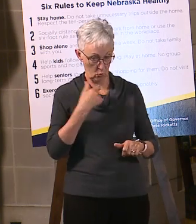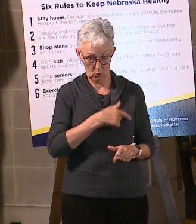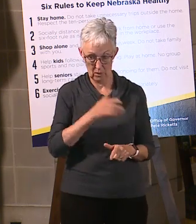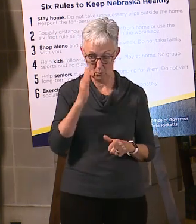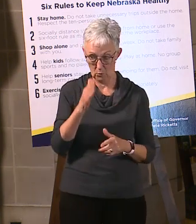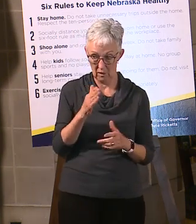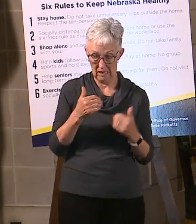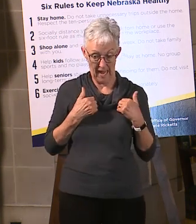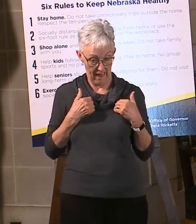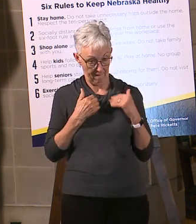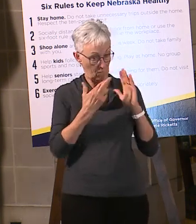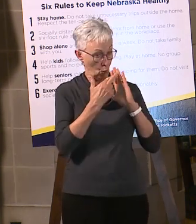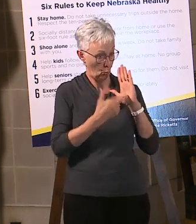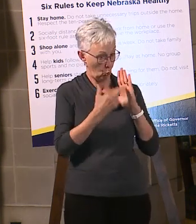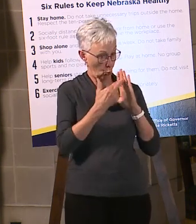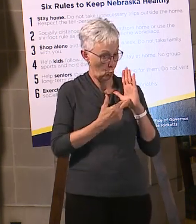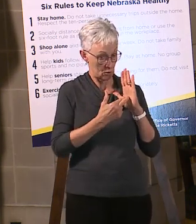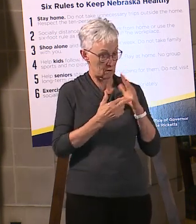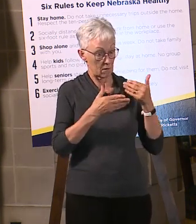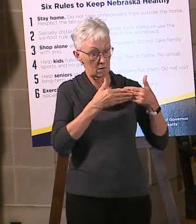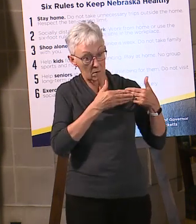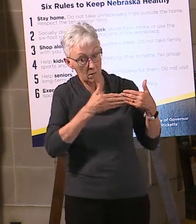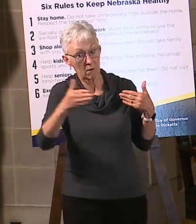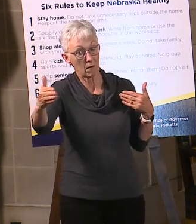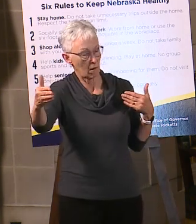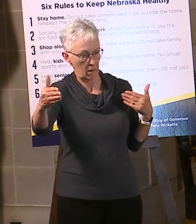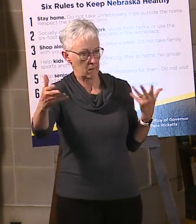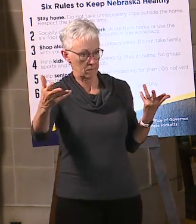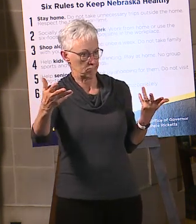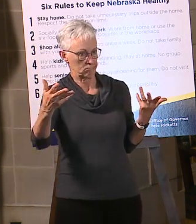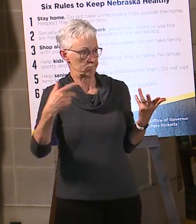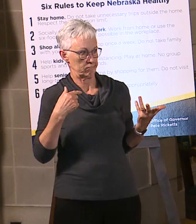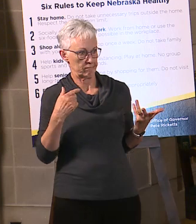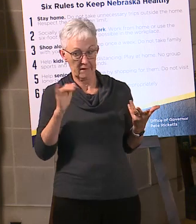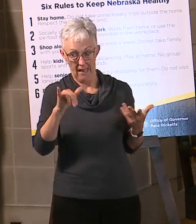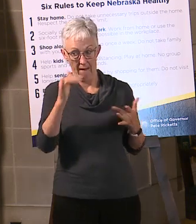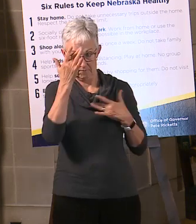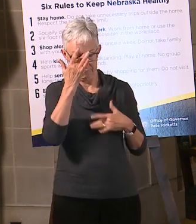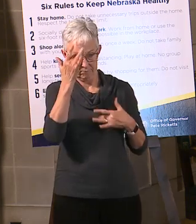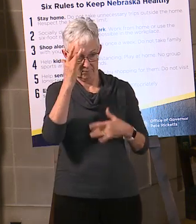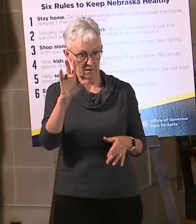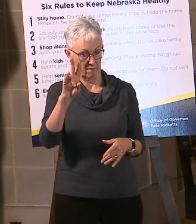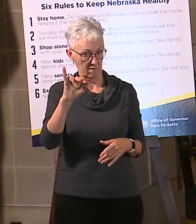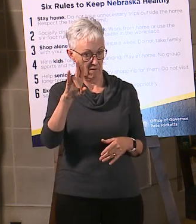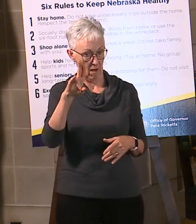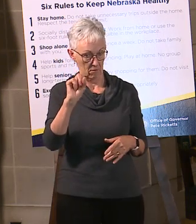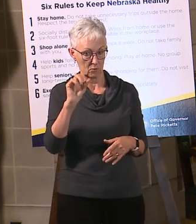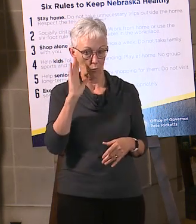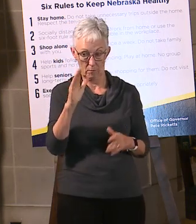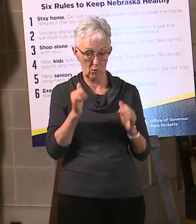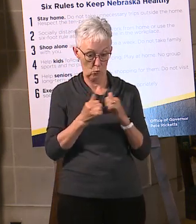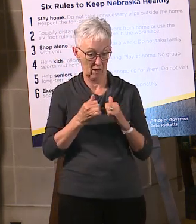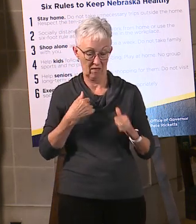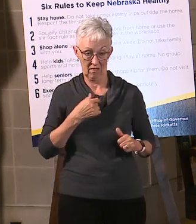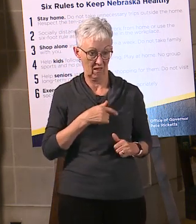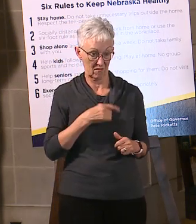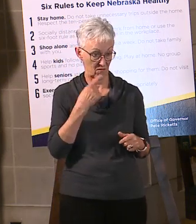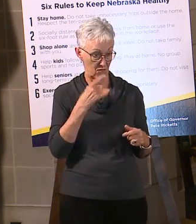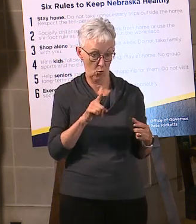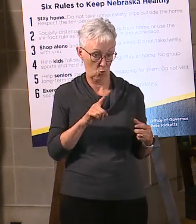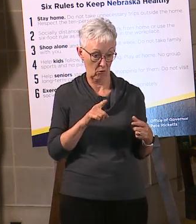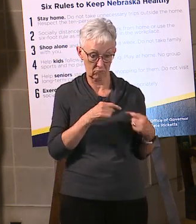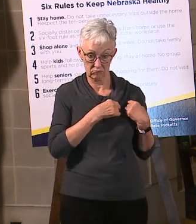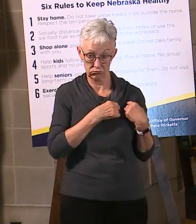this is something that people should be thinking about, that we are going to be needing to do, I'm guessing, until at least the end of the year. Obviously, the